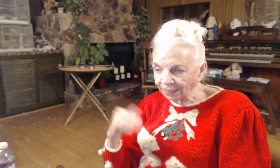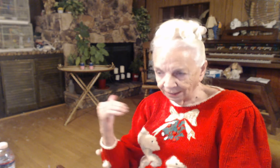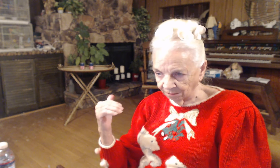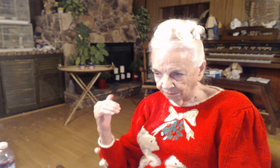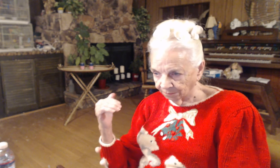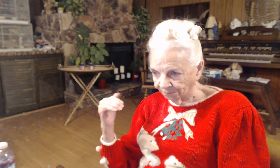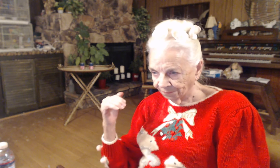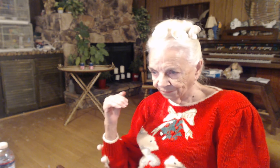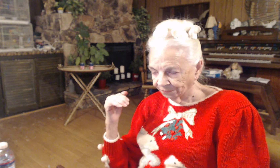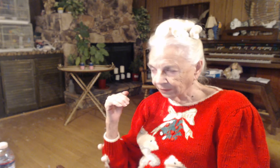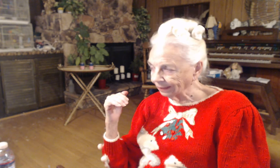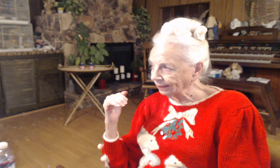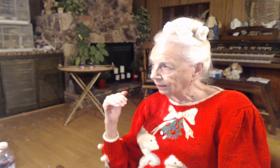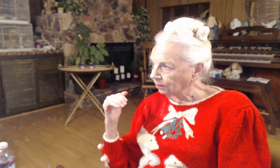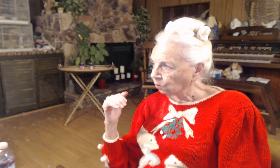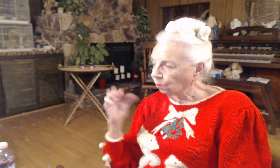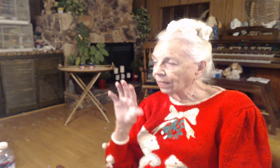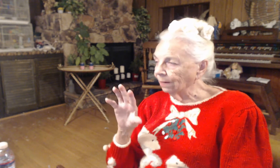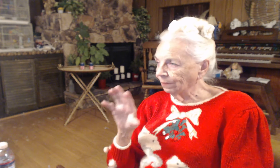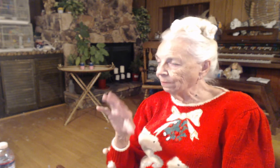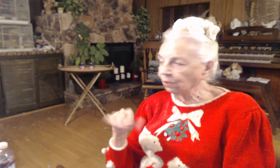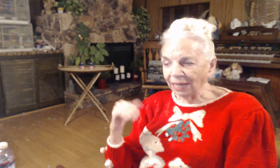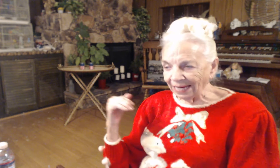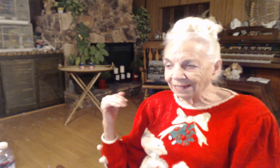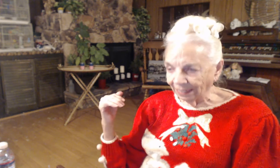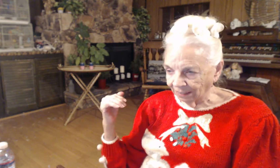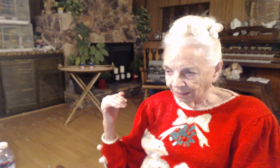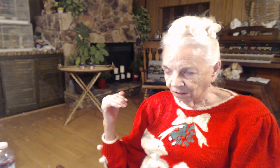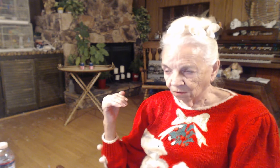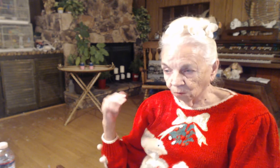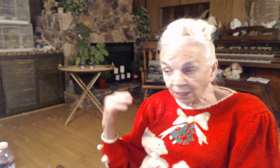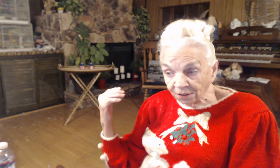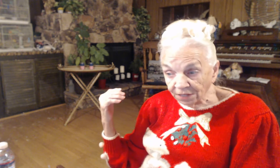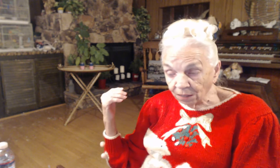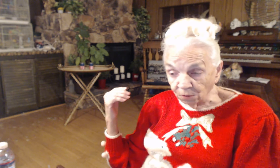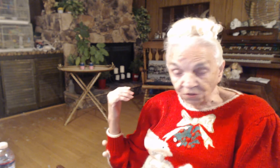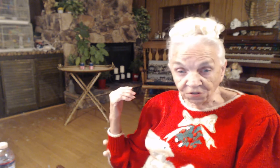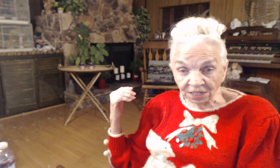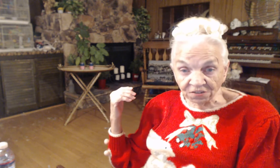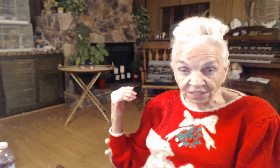we got people ailing. We today would just say sick.